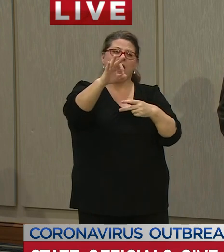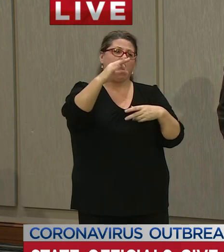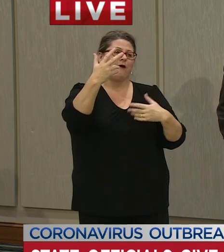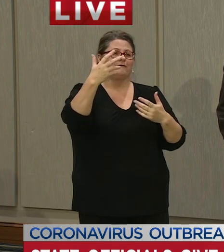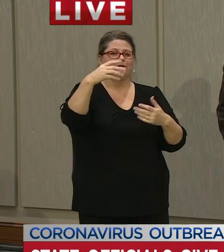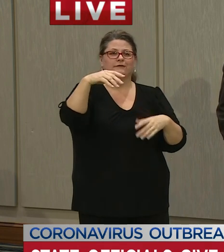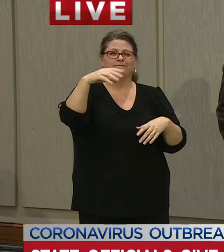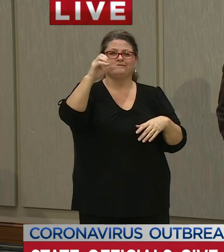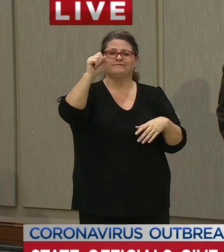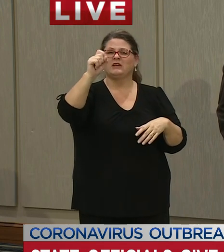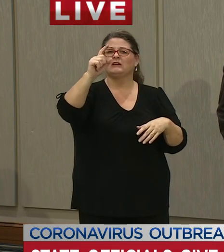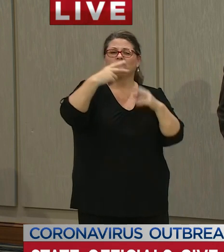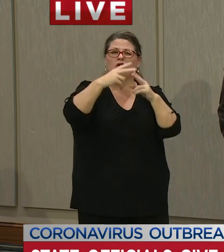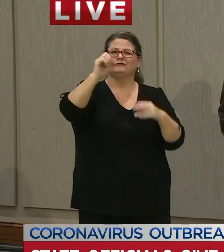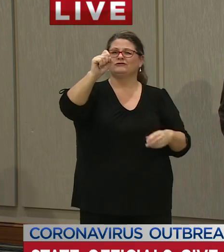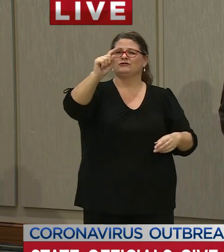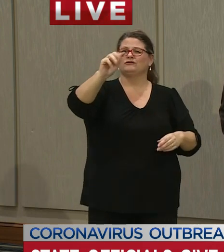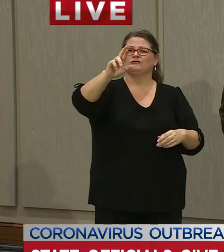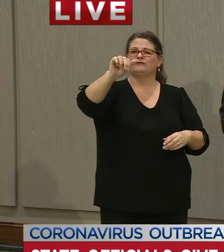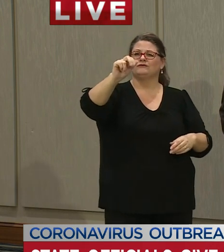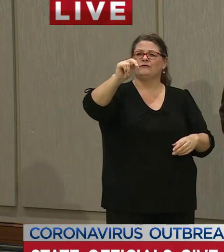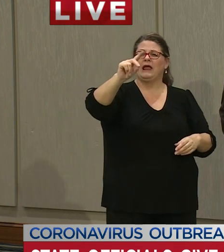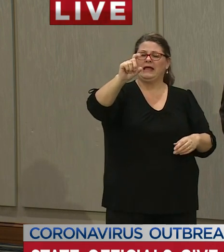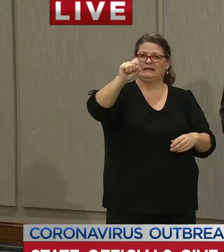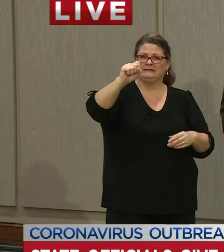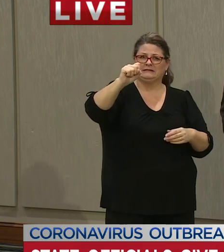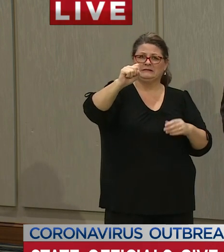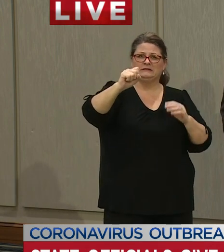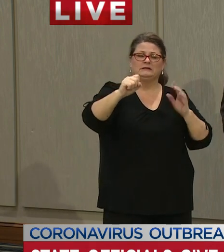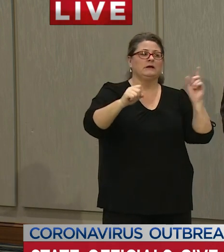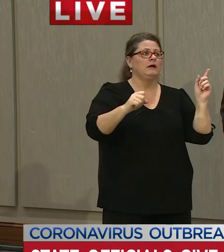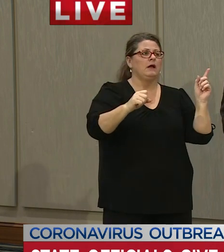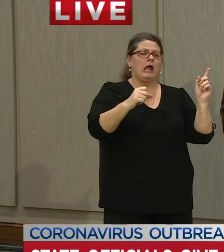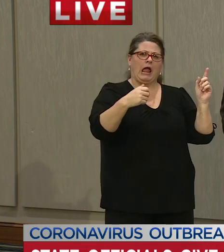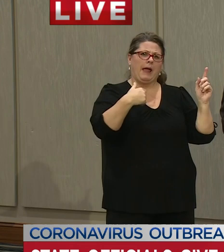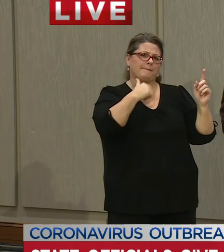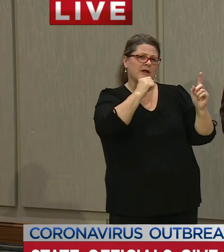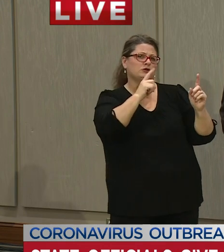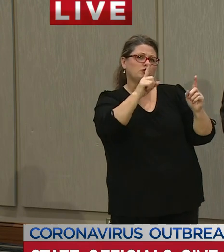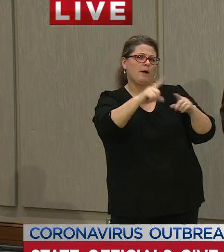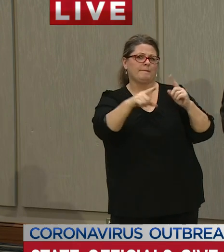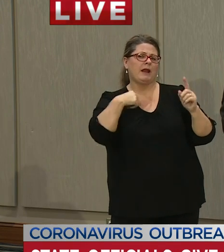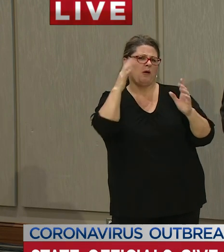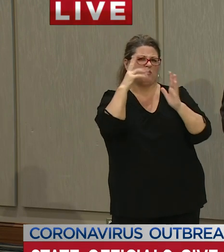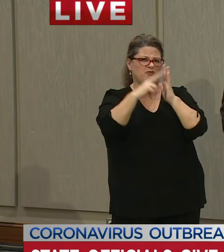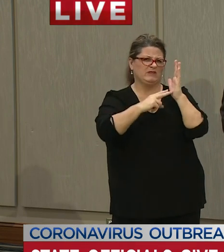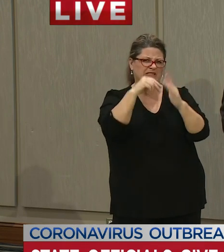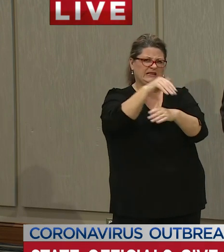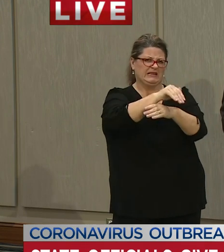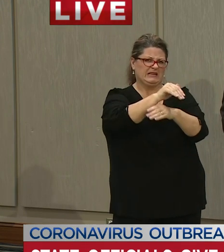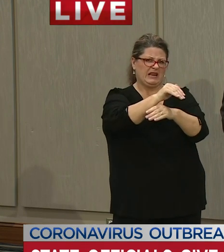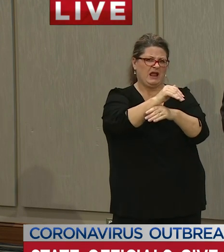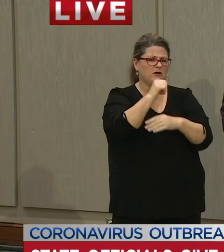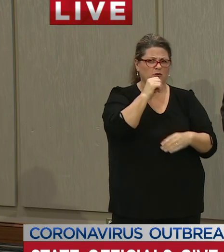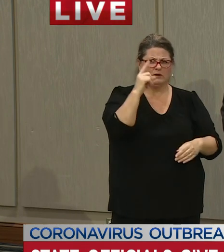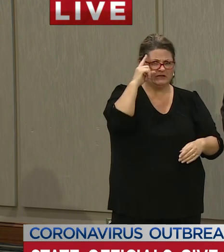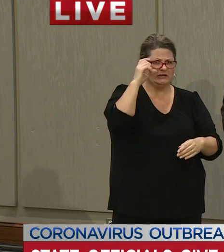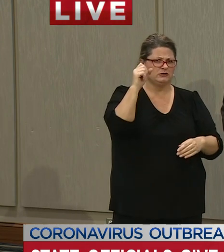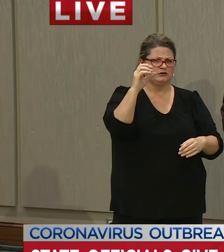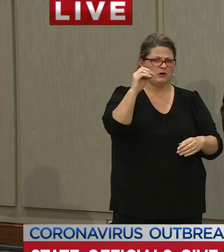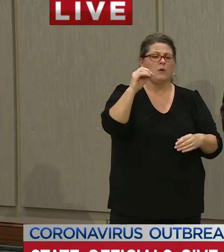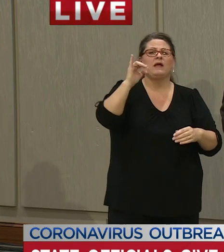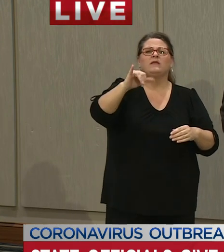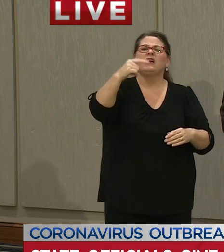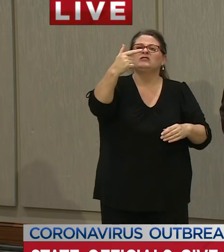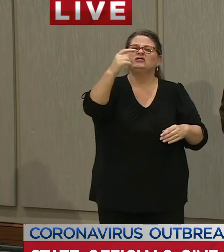so i am not familiar with that but i will do some reading tonight um from my understanding i don't believe we've done the genetic